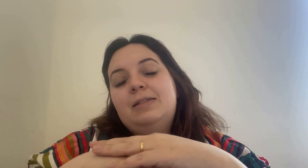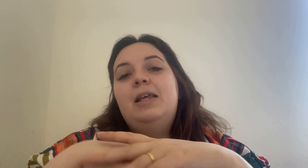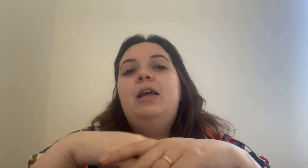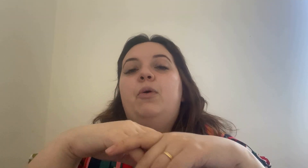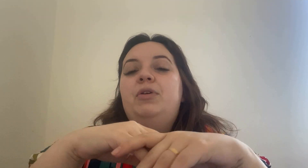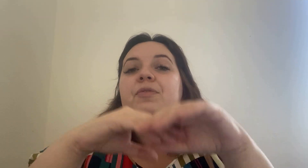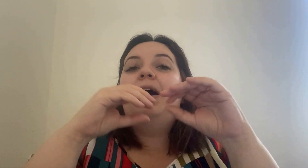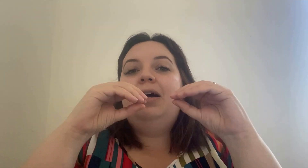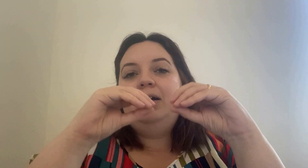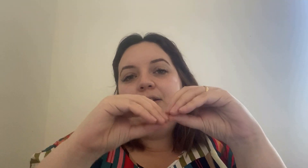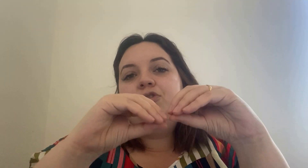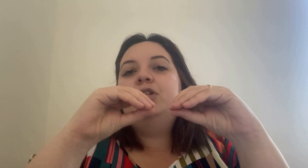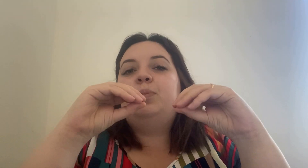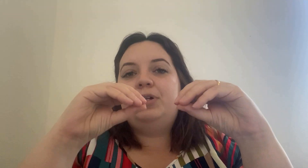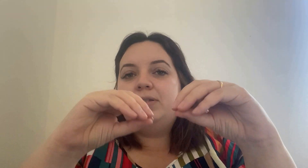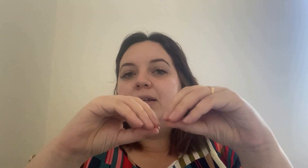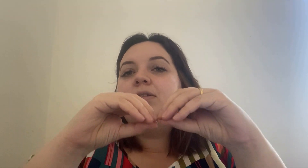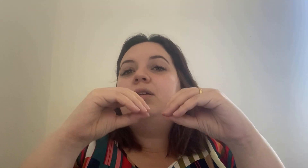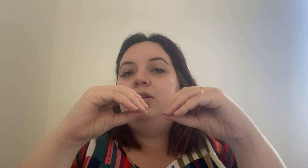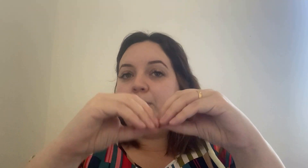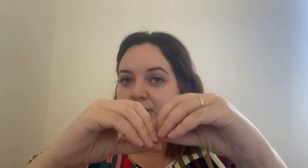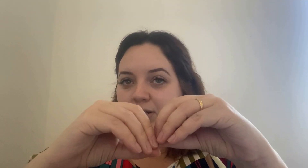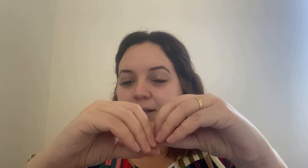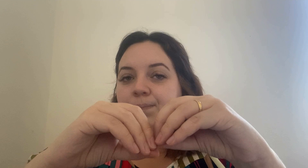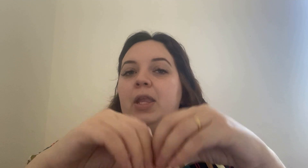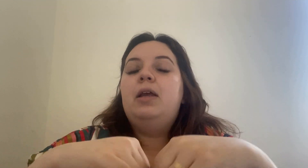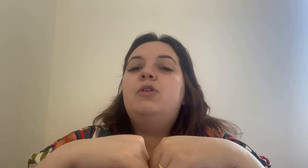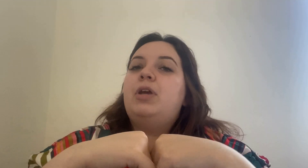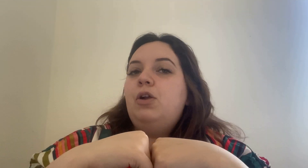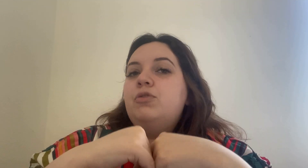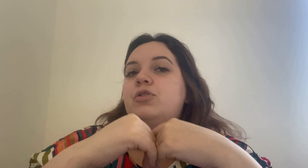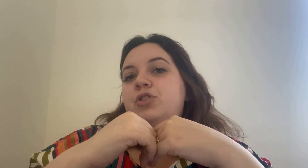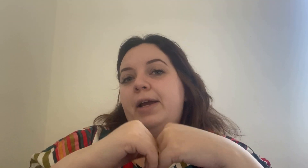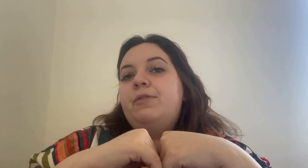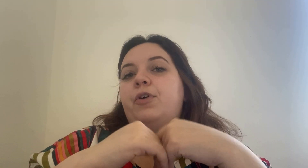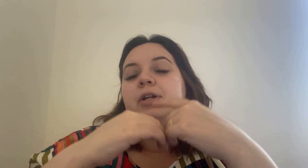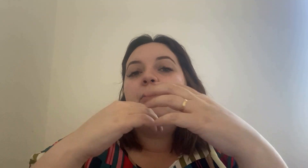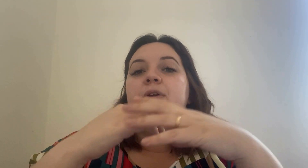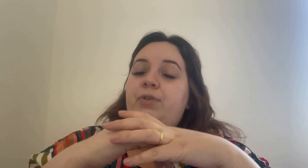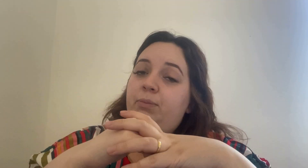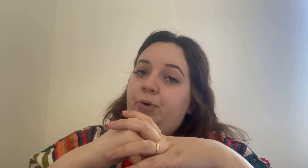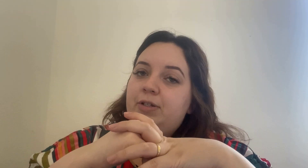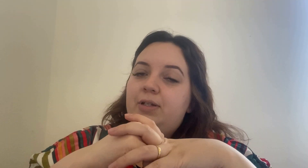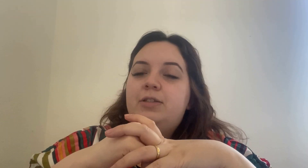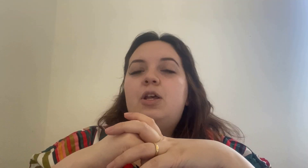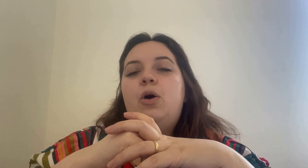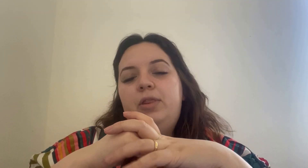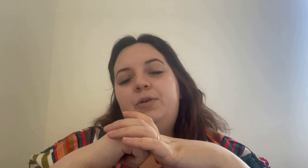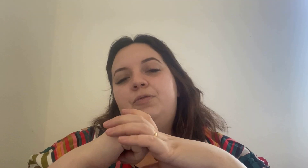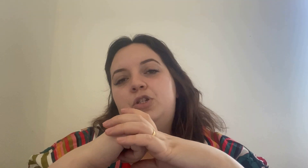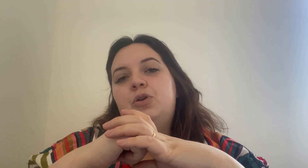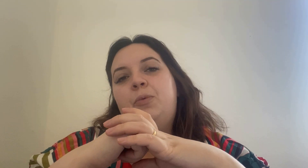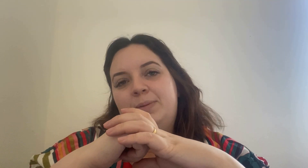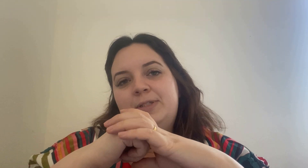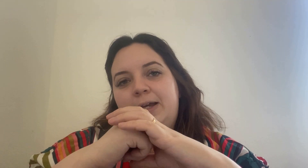with a hundred percent guarantee you can also check for the refund process on the official website